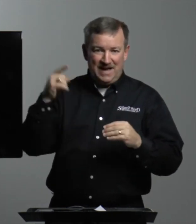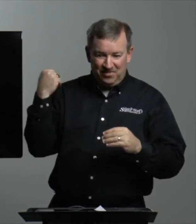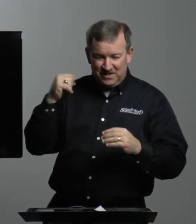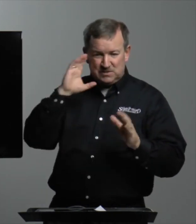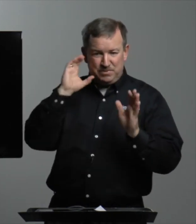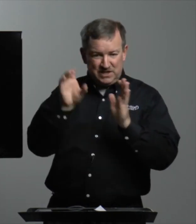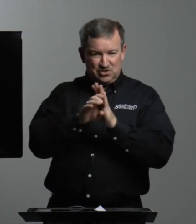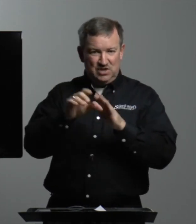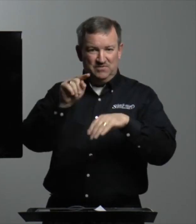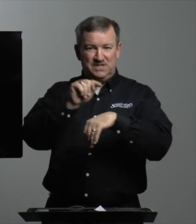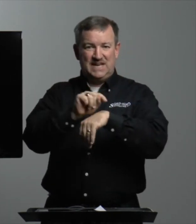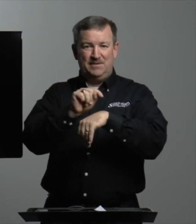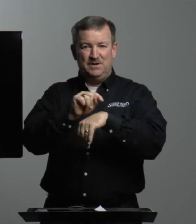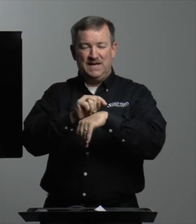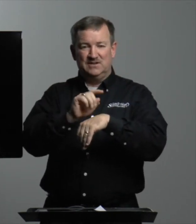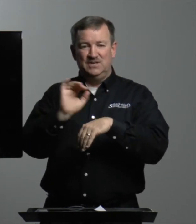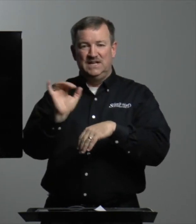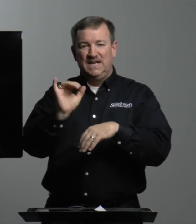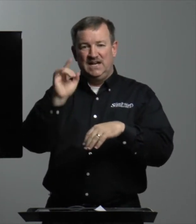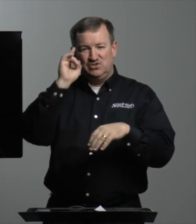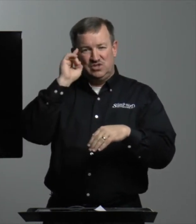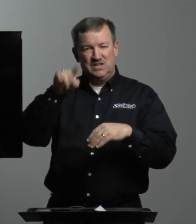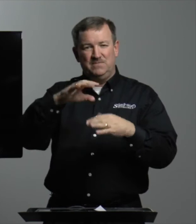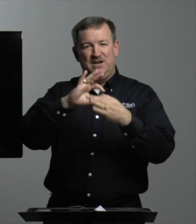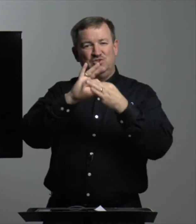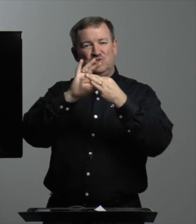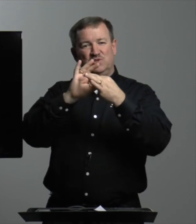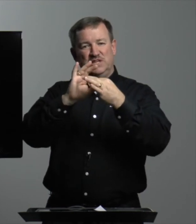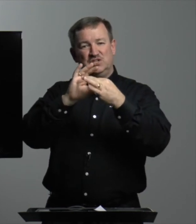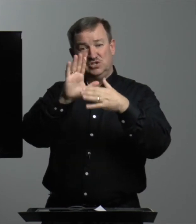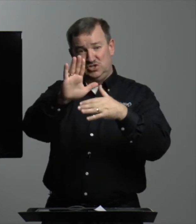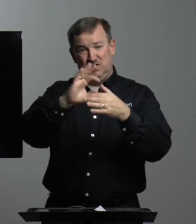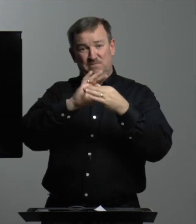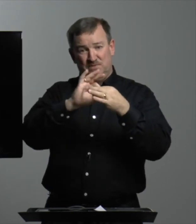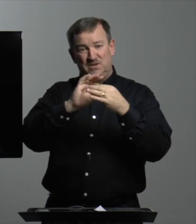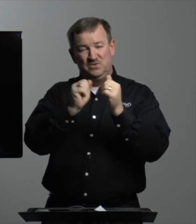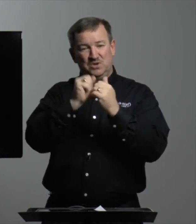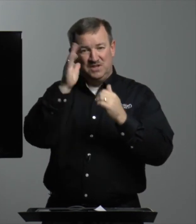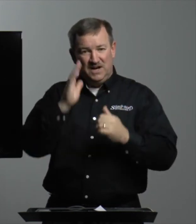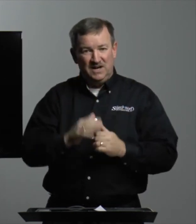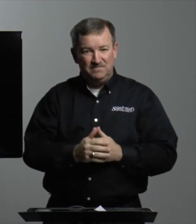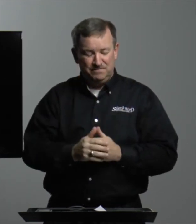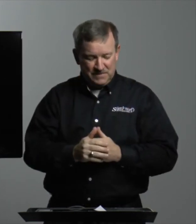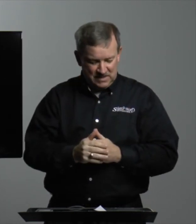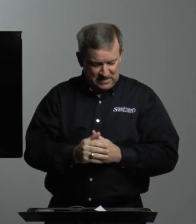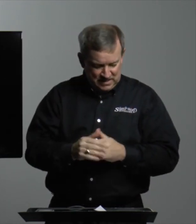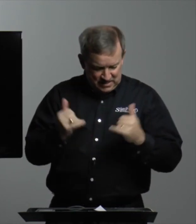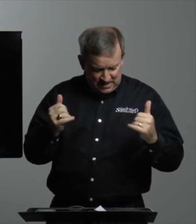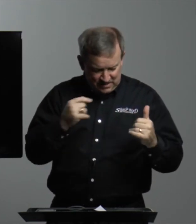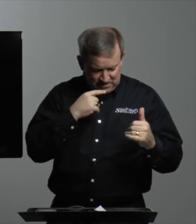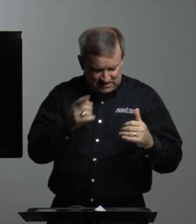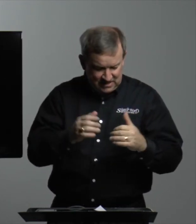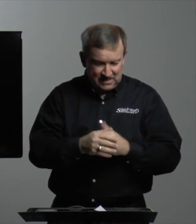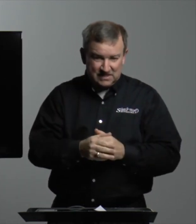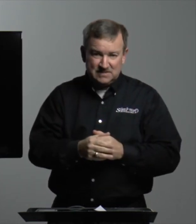about this picture of the tabernacle as you think about your relationship with God. Now let me say this.